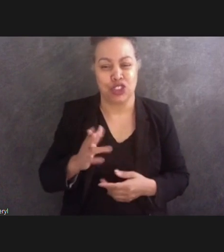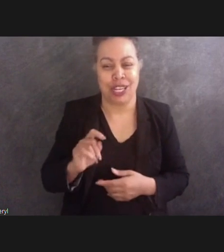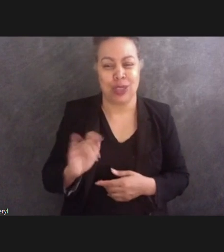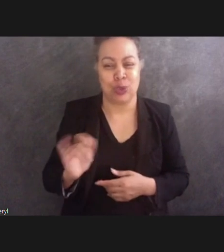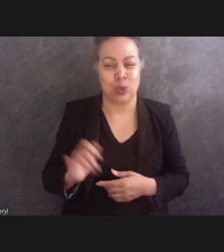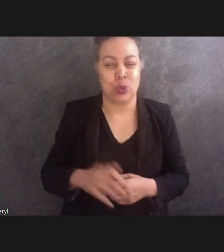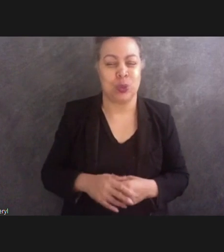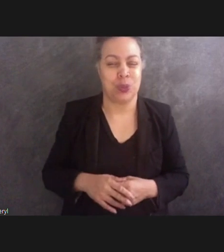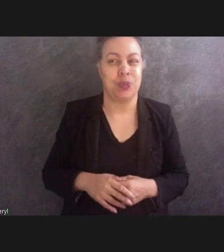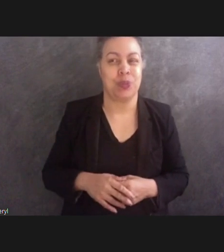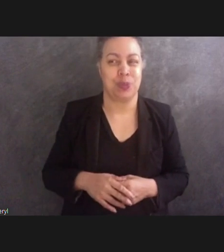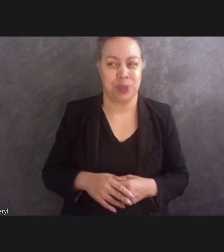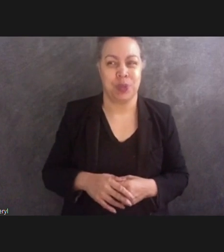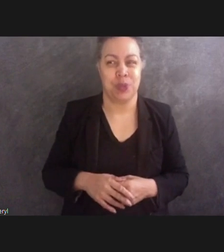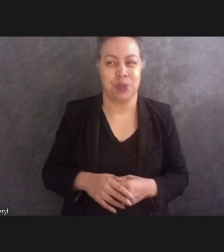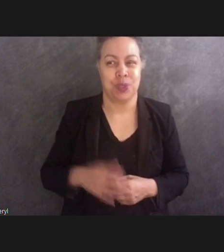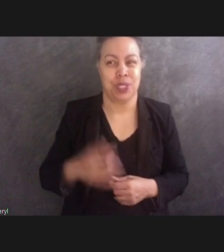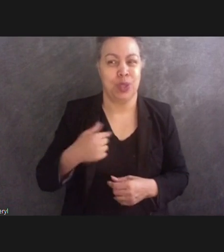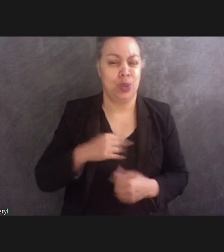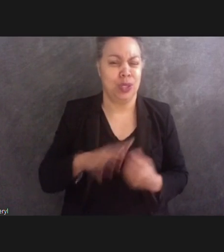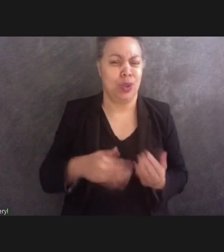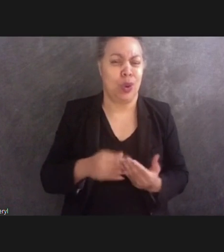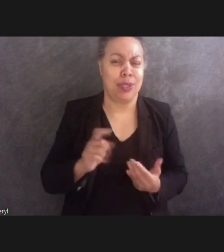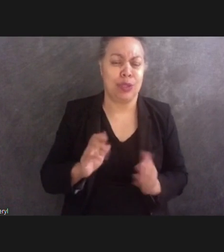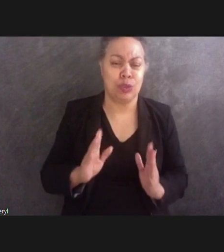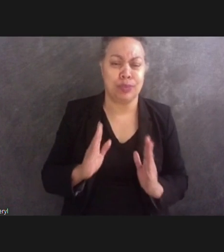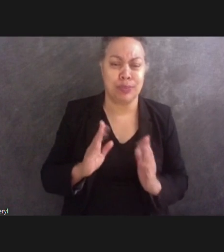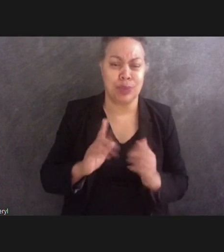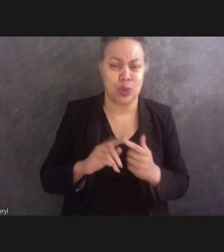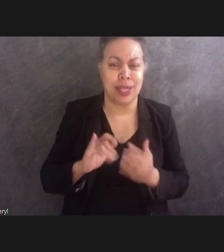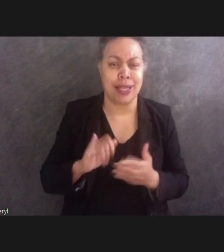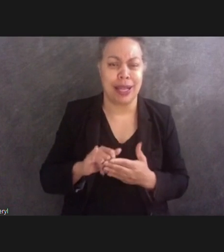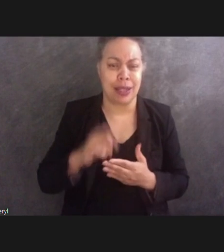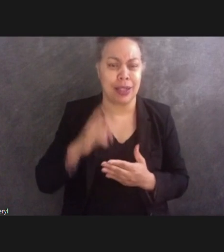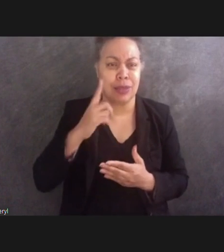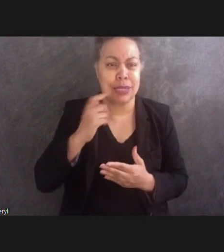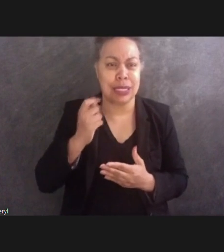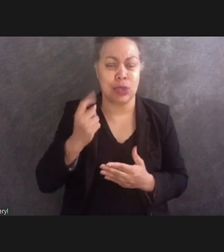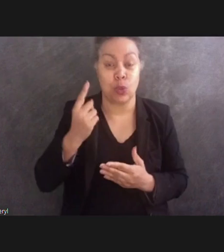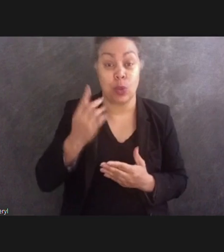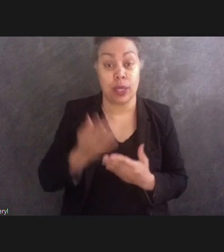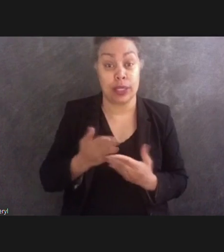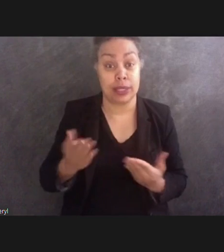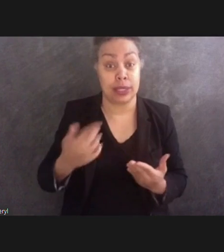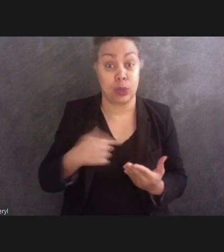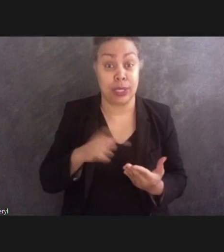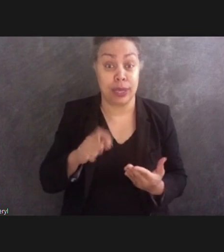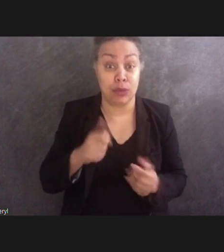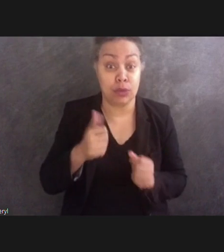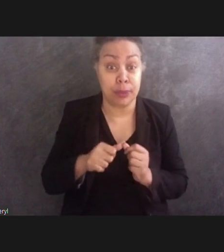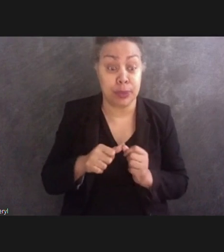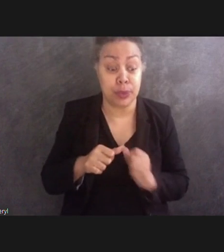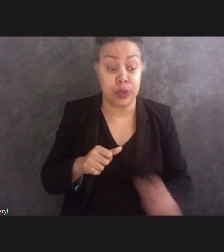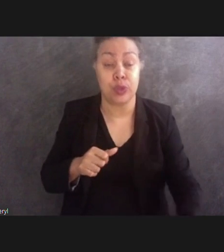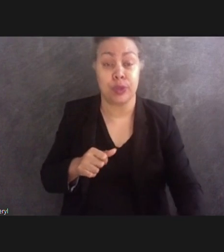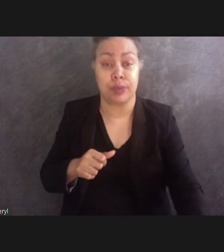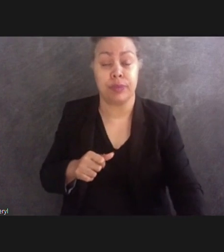that we all need to pay attention to because I think one thing we need to remember is as a disability community,